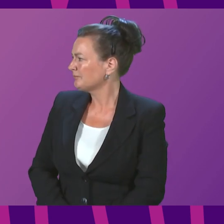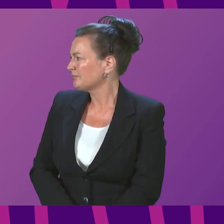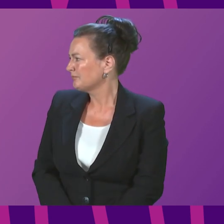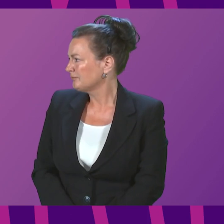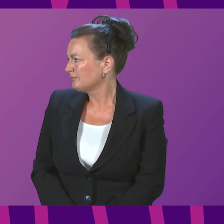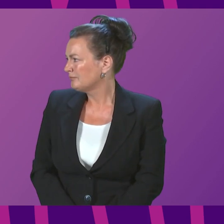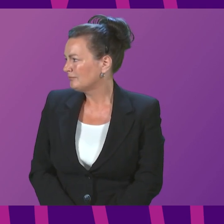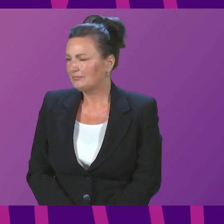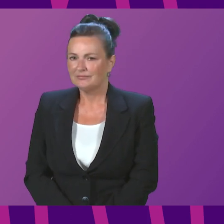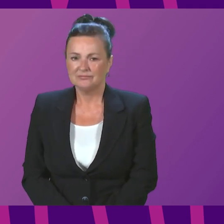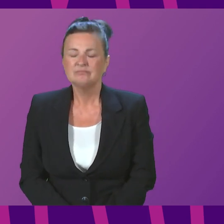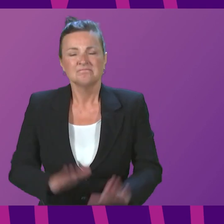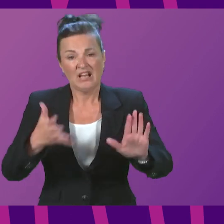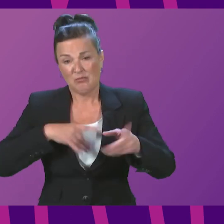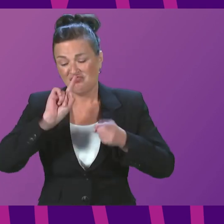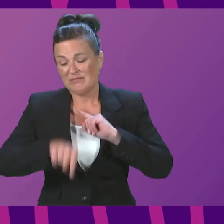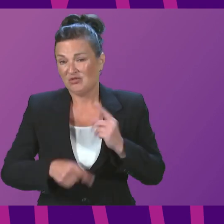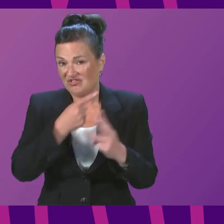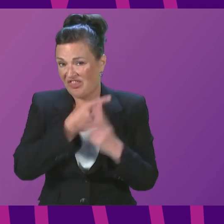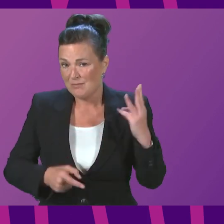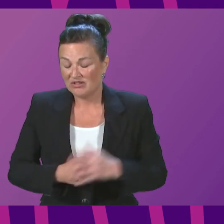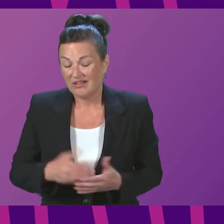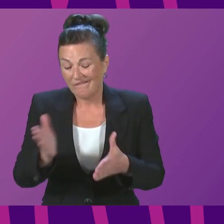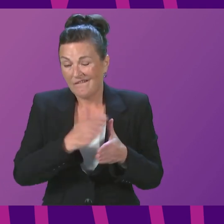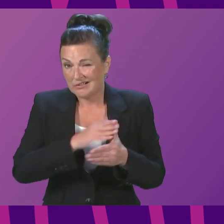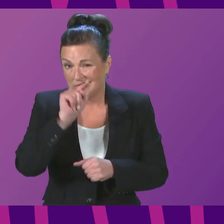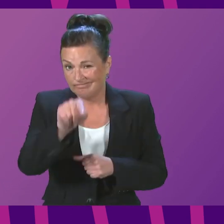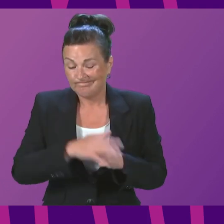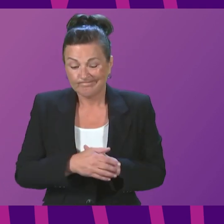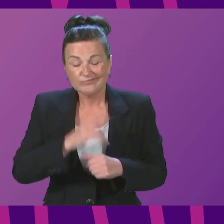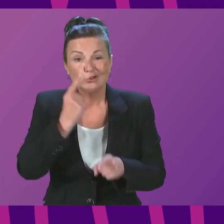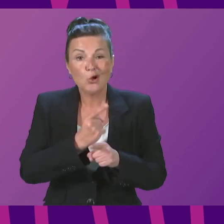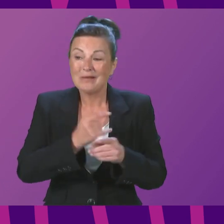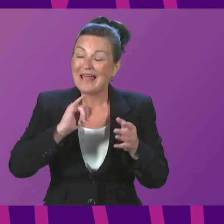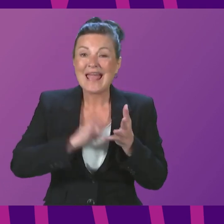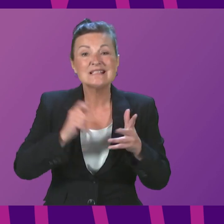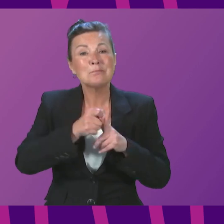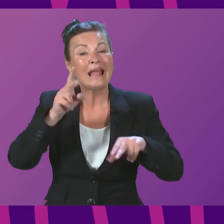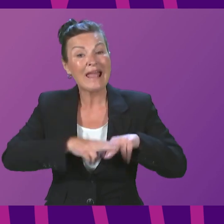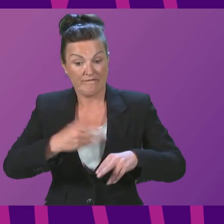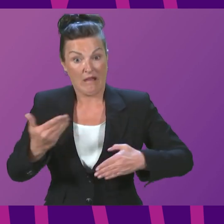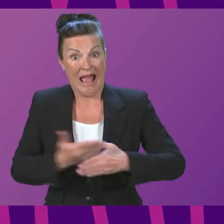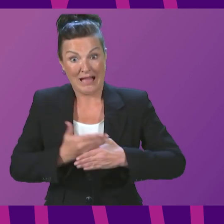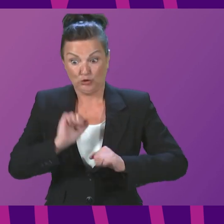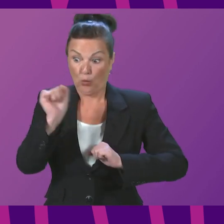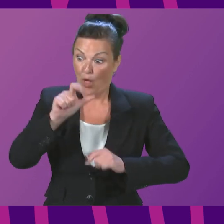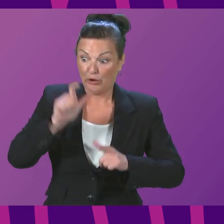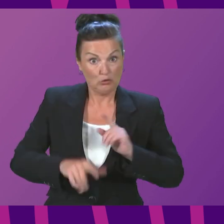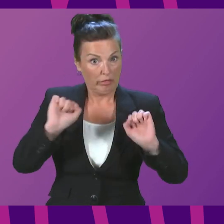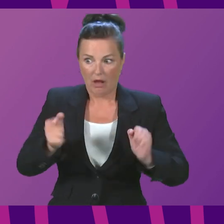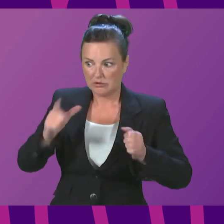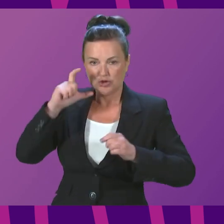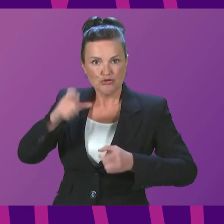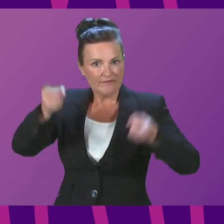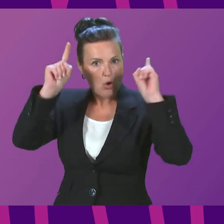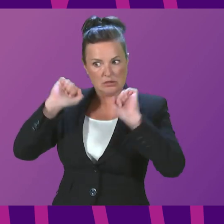through these key points, presenting officer. Firstly, on the impact of the SPF action. Of course, that is an operational matter for the Chief Constable. And I